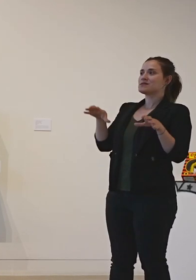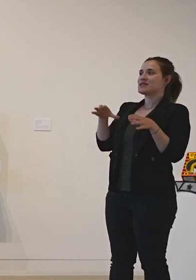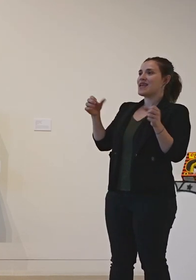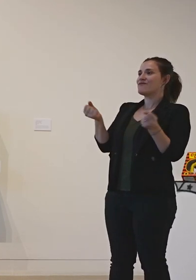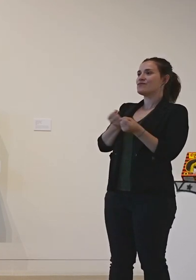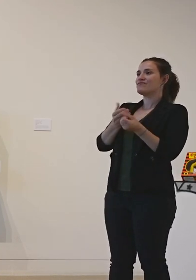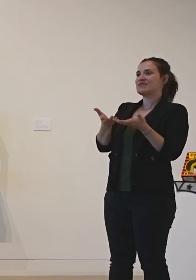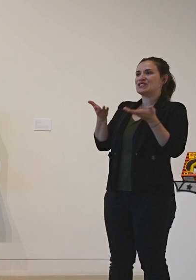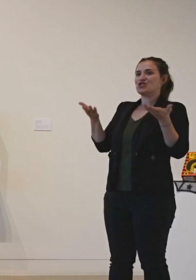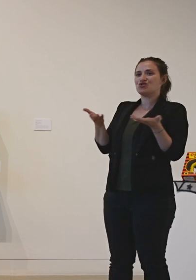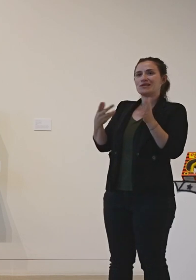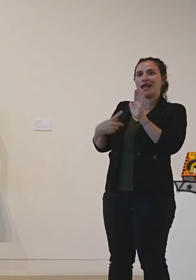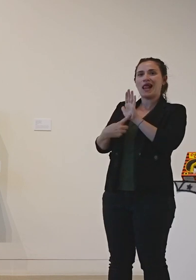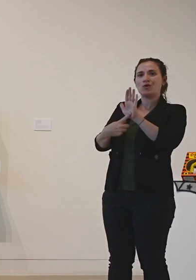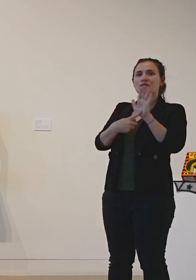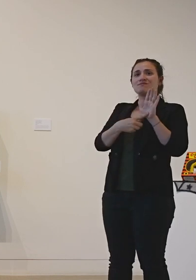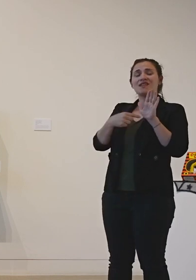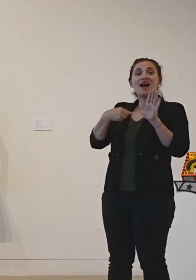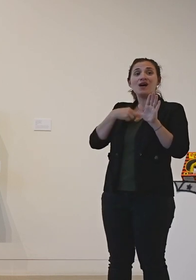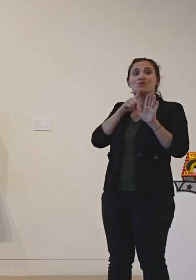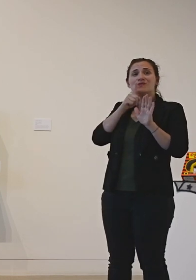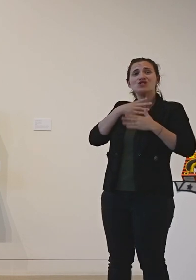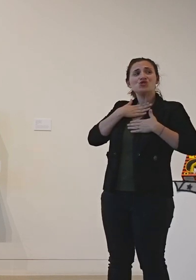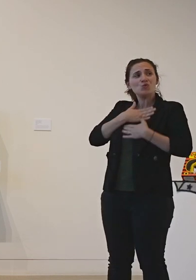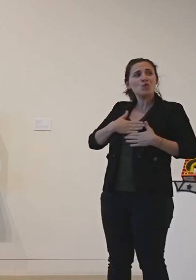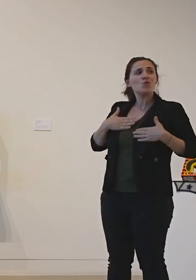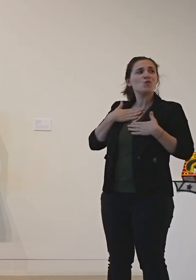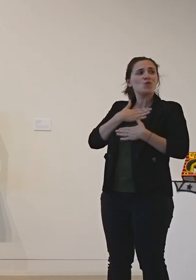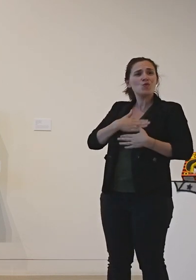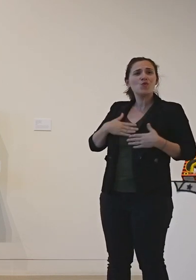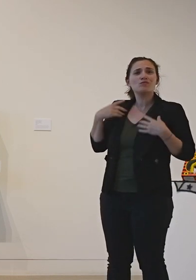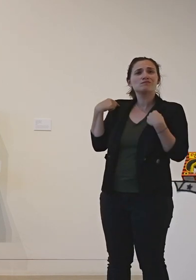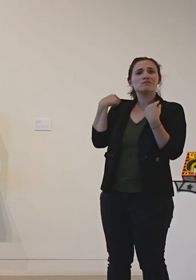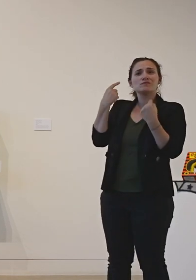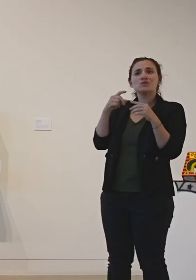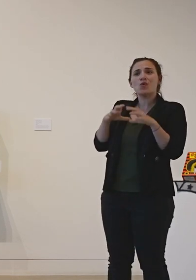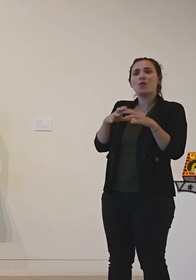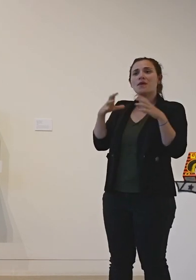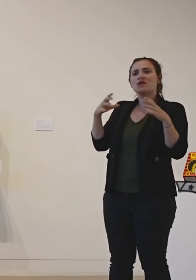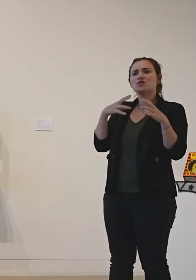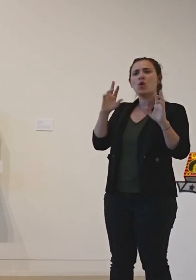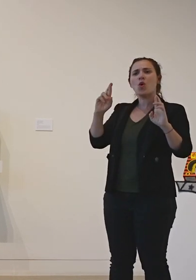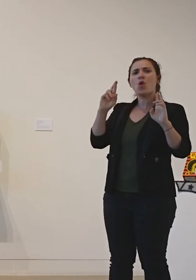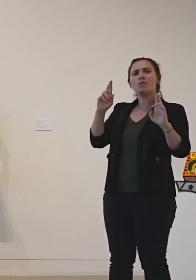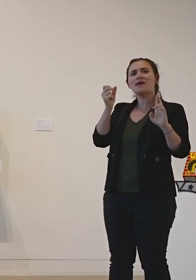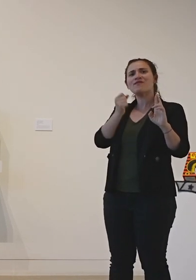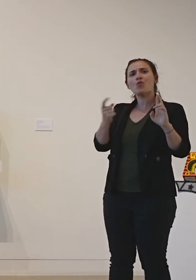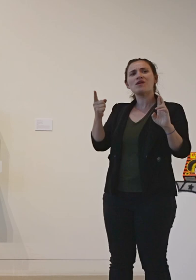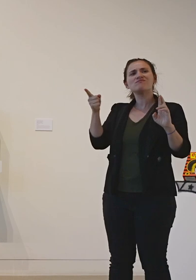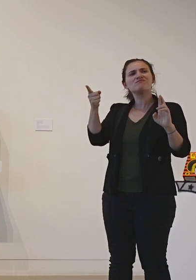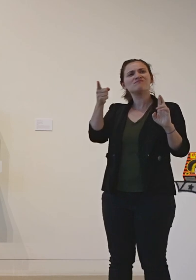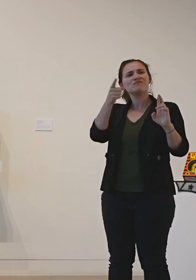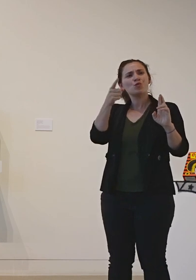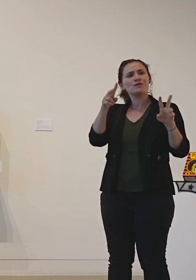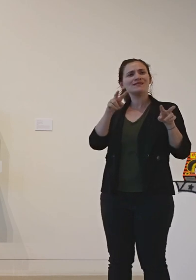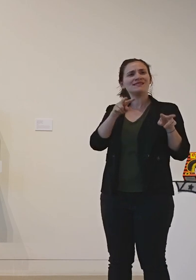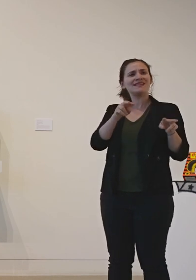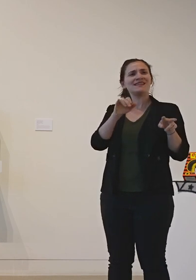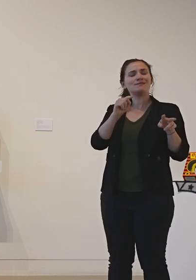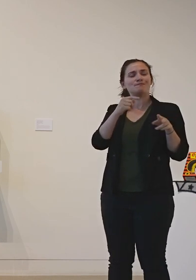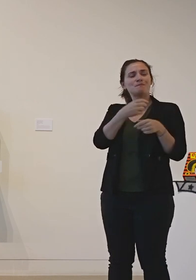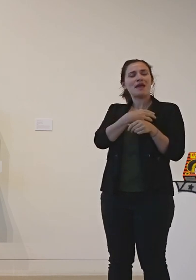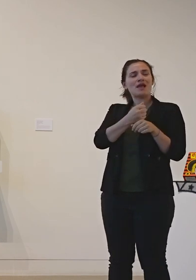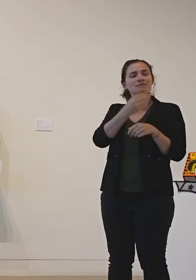I enjoyed it so much And I really hoped that other people would see it and have the same memories